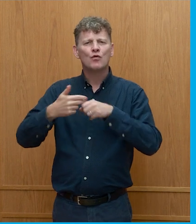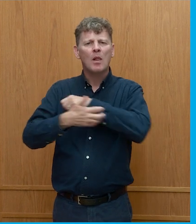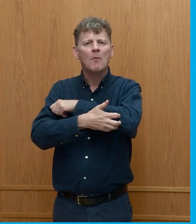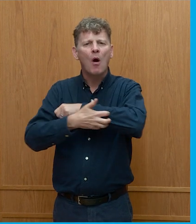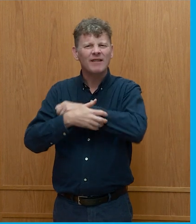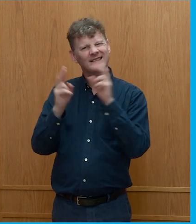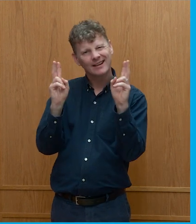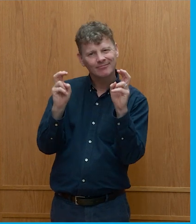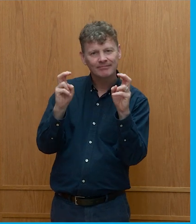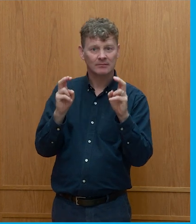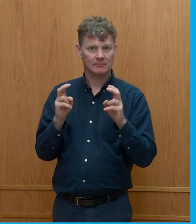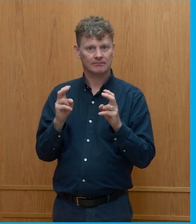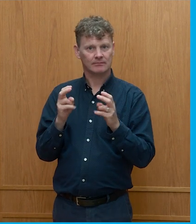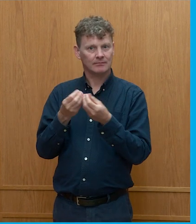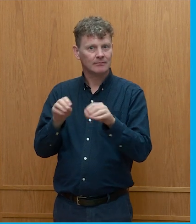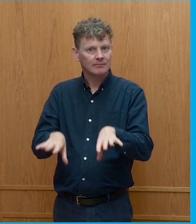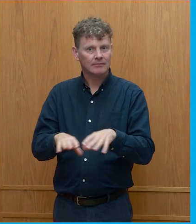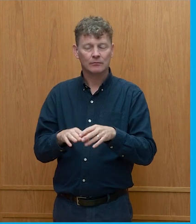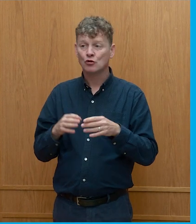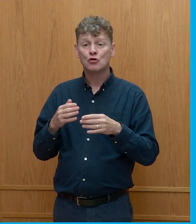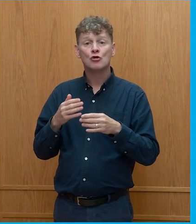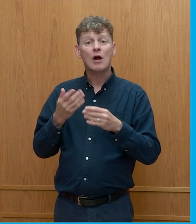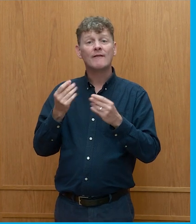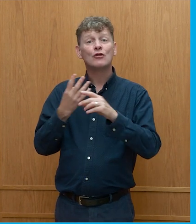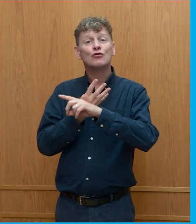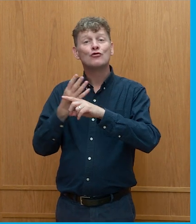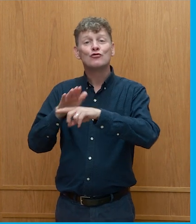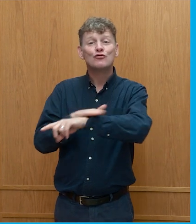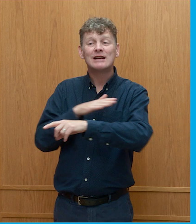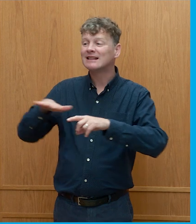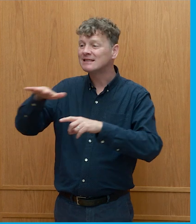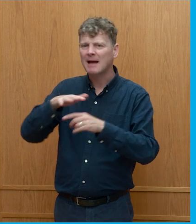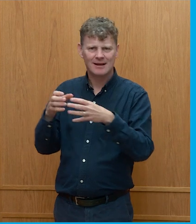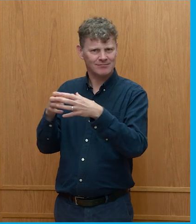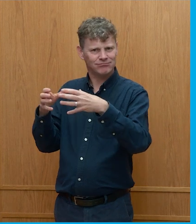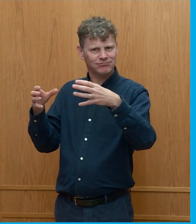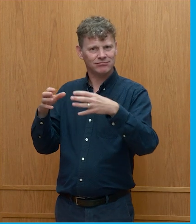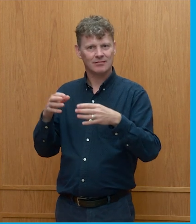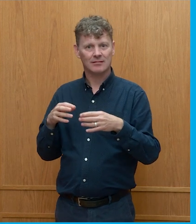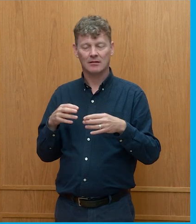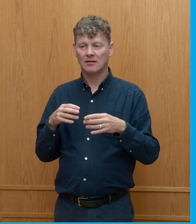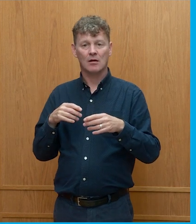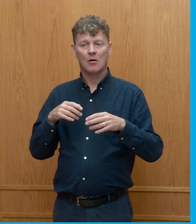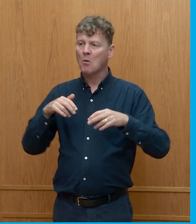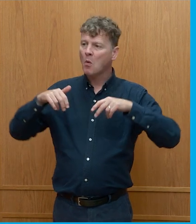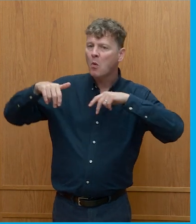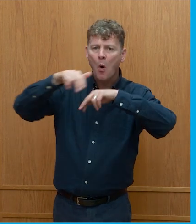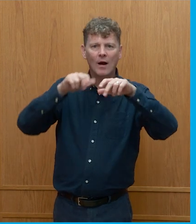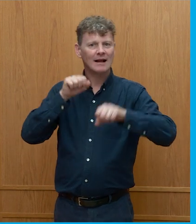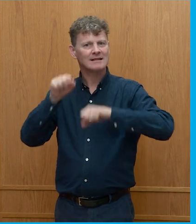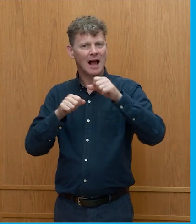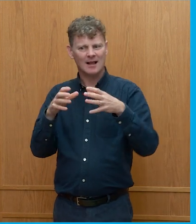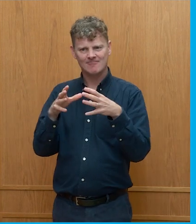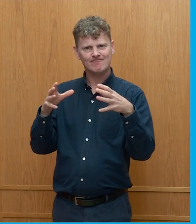doing something about the amount of green space that we have in our cities, the ability to move around, walking, recycling, or moving